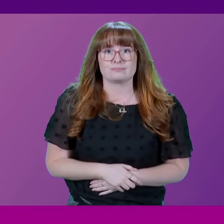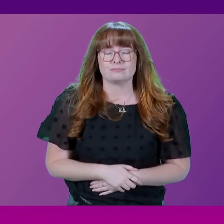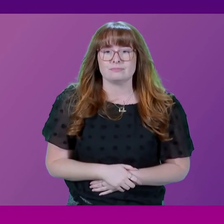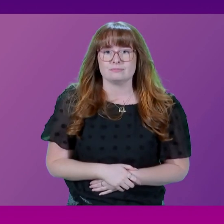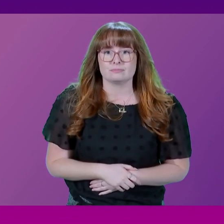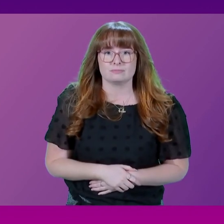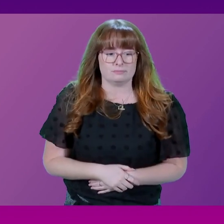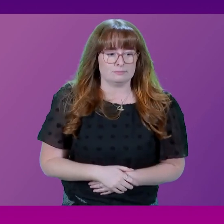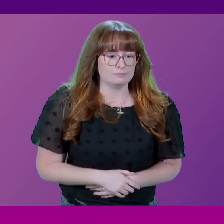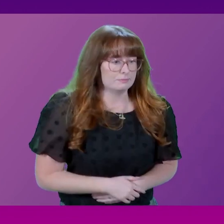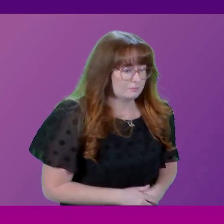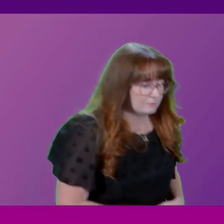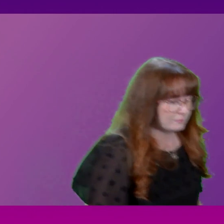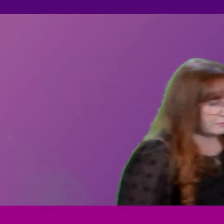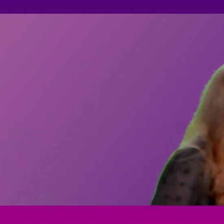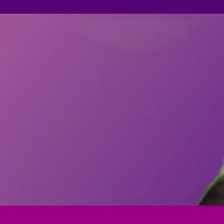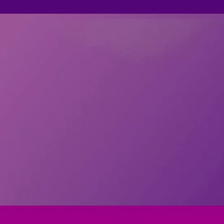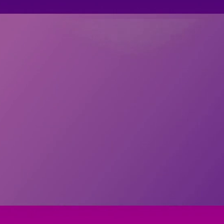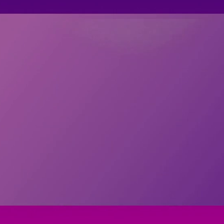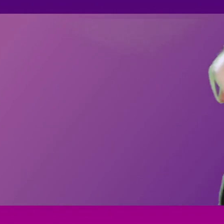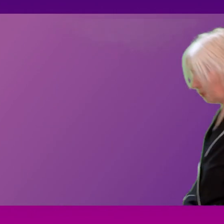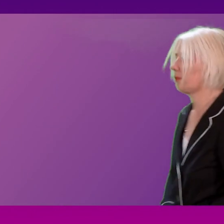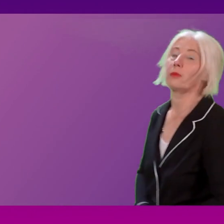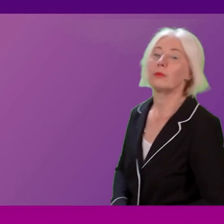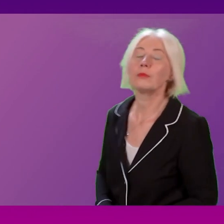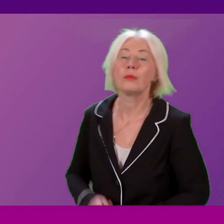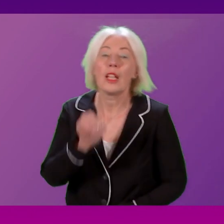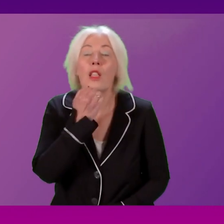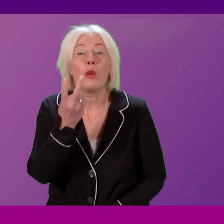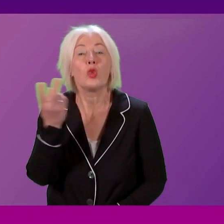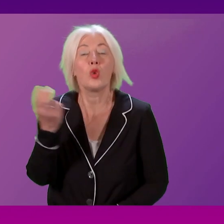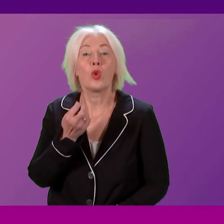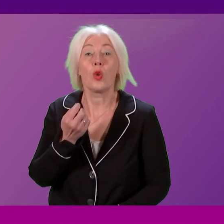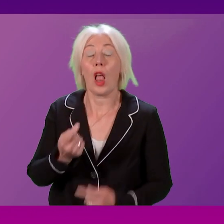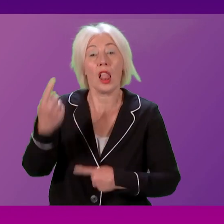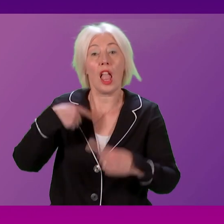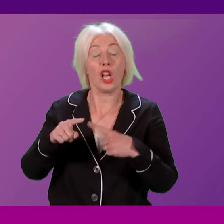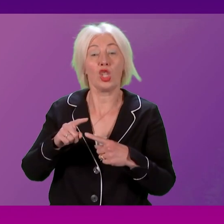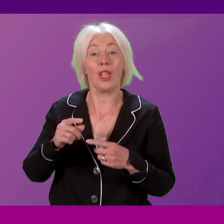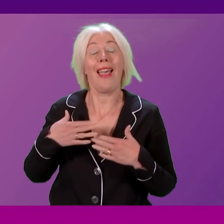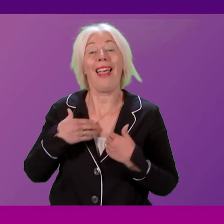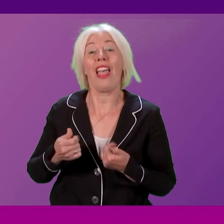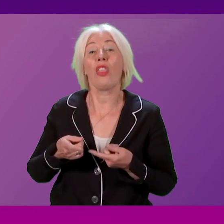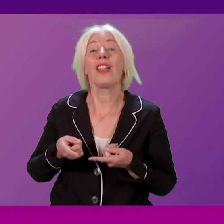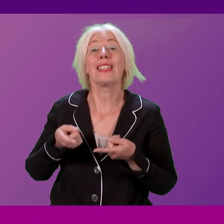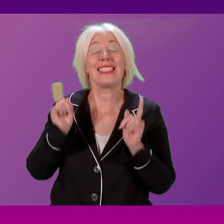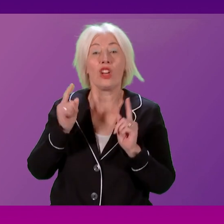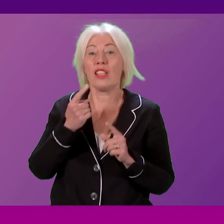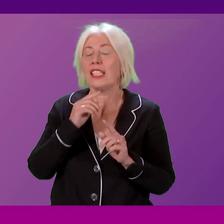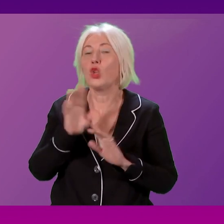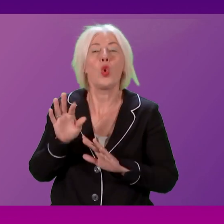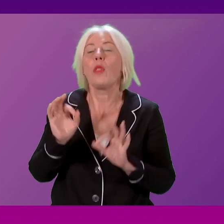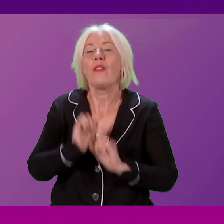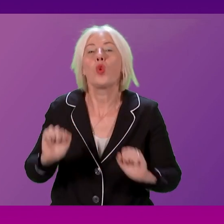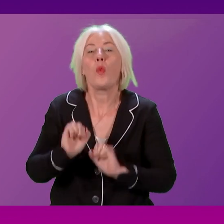Question number two, Anna Sarwar. Presenting Officer, last year the then Health Secretary promised no one would be waiting more than 18